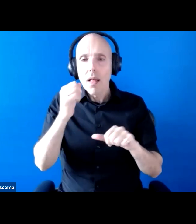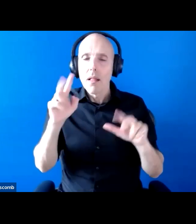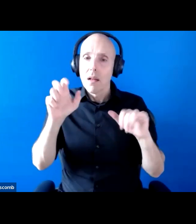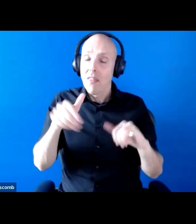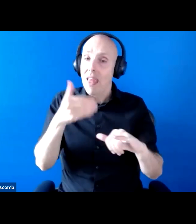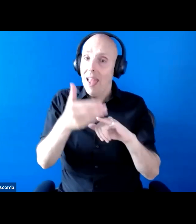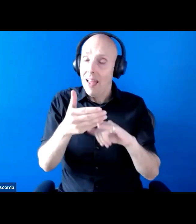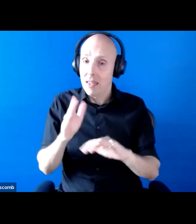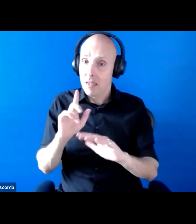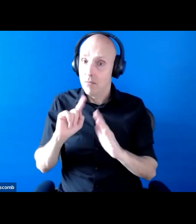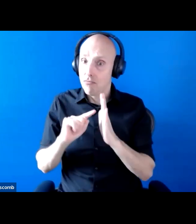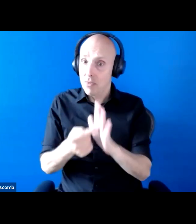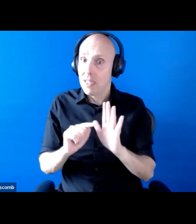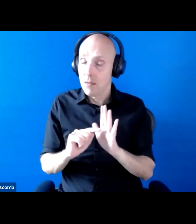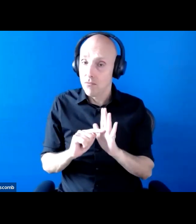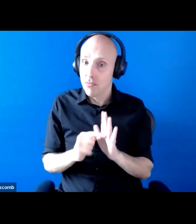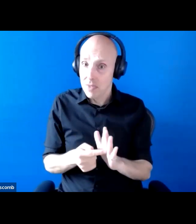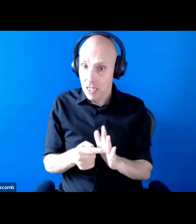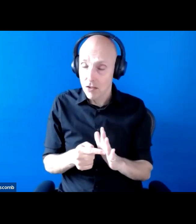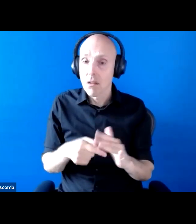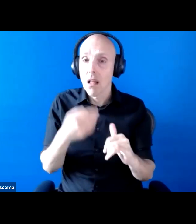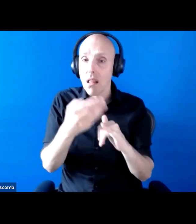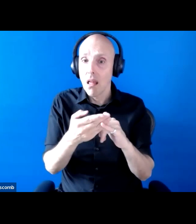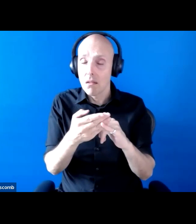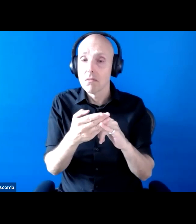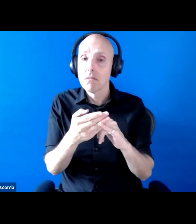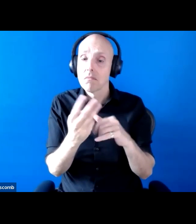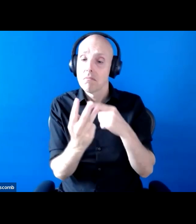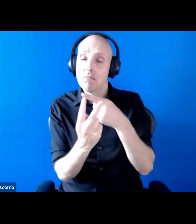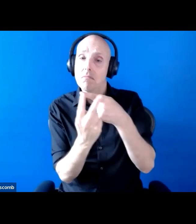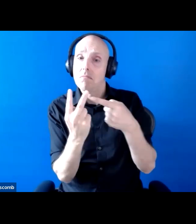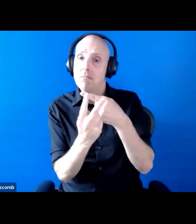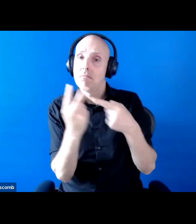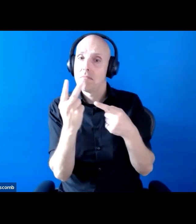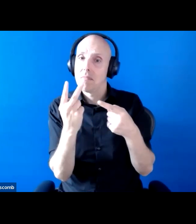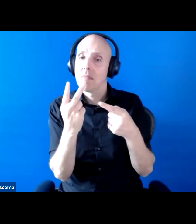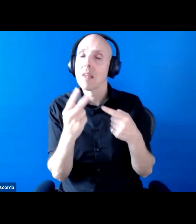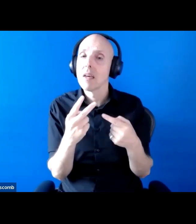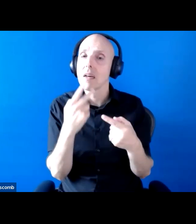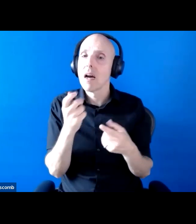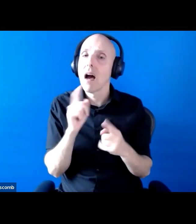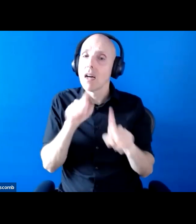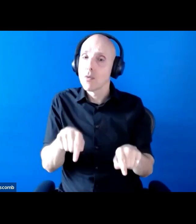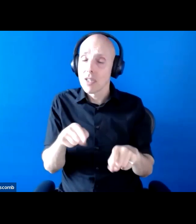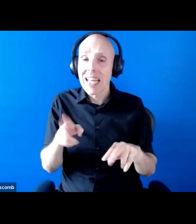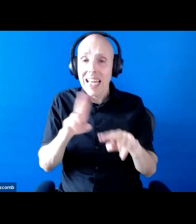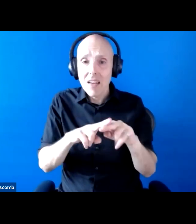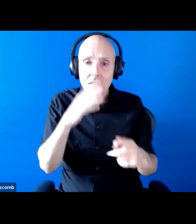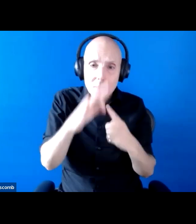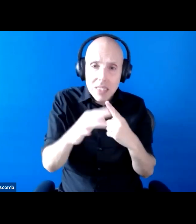presentations, so please state which speaker your question is aimed at when you put it in there. If you'd like to ask a question but have any difficulties